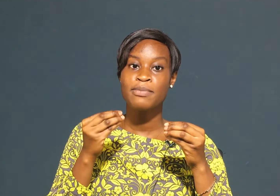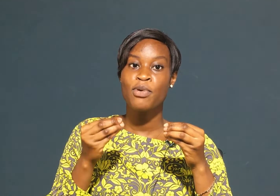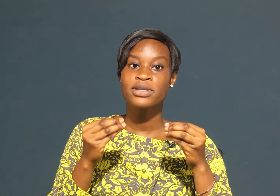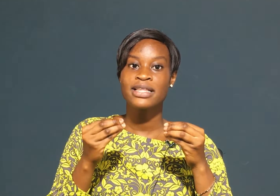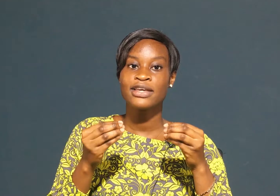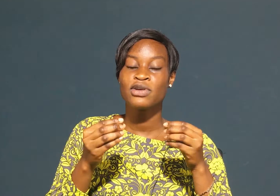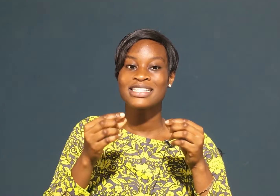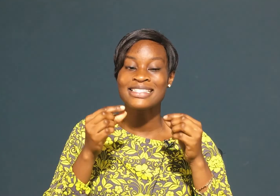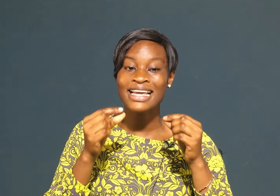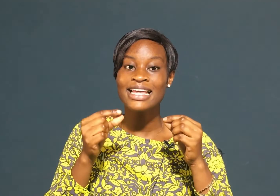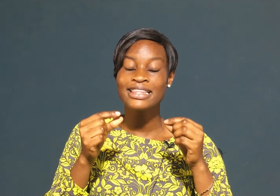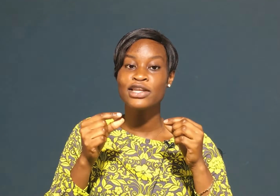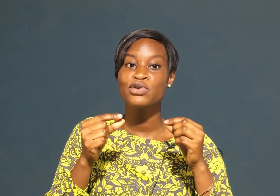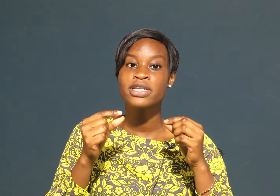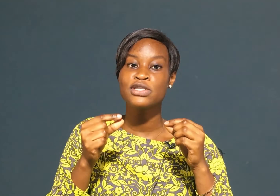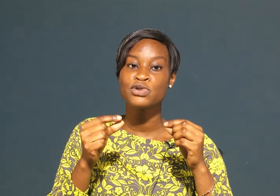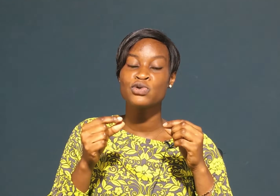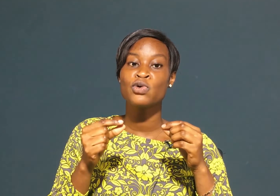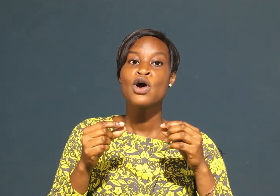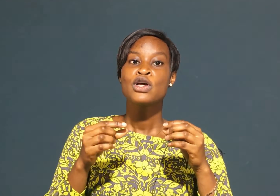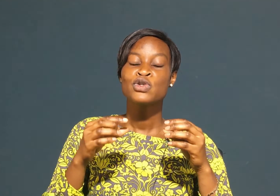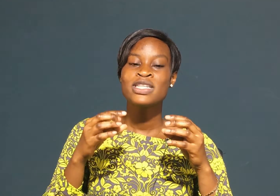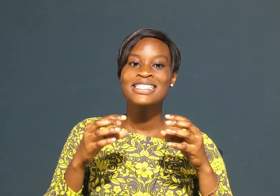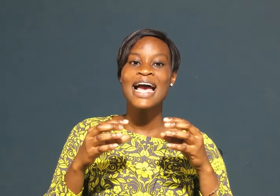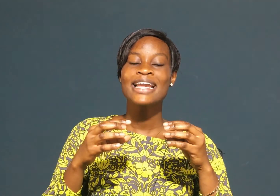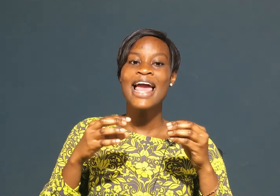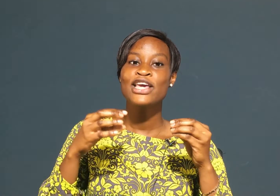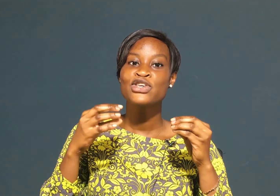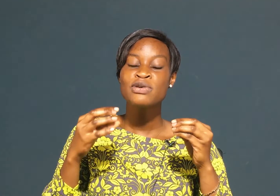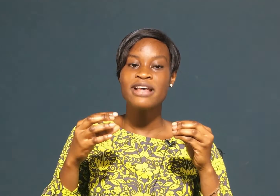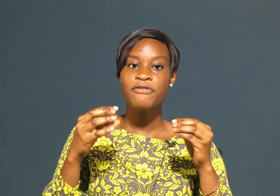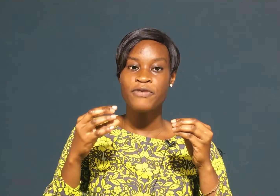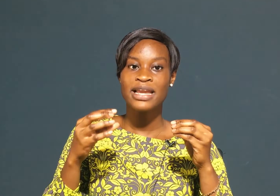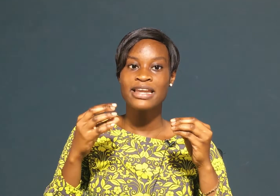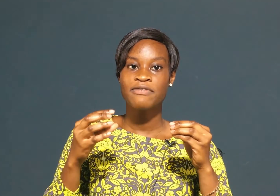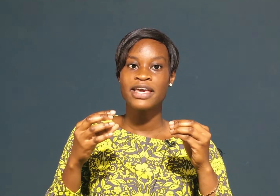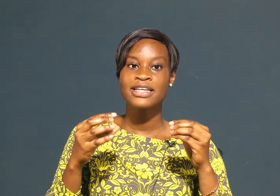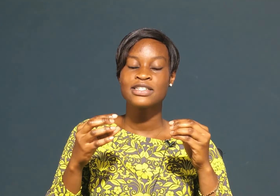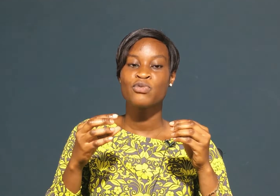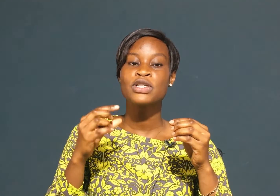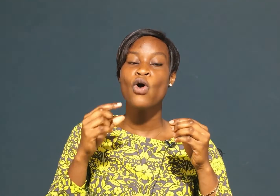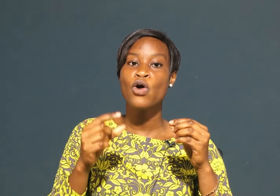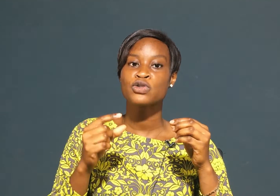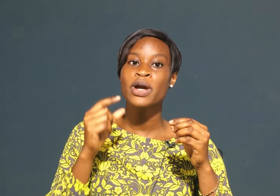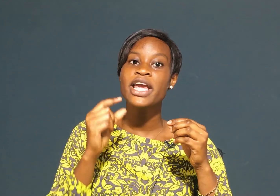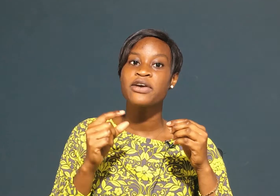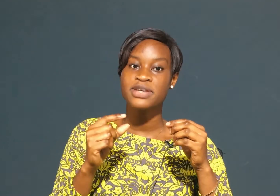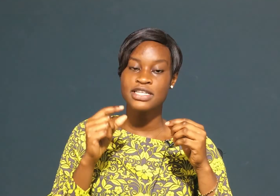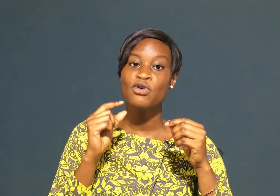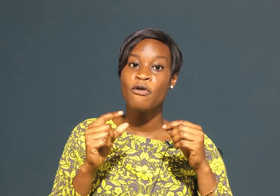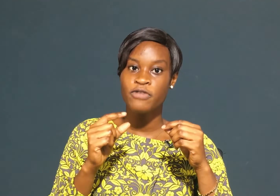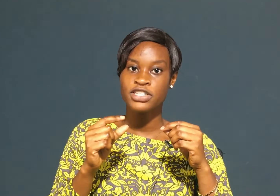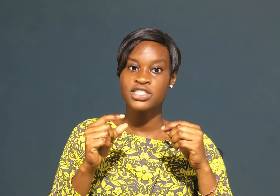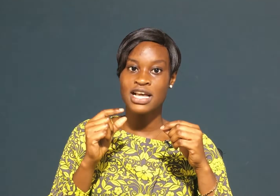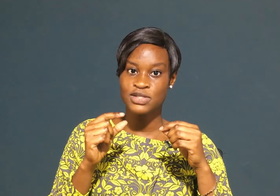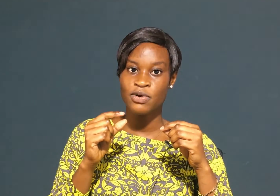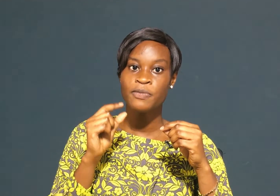important thing or the second thing you need to do to design a user-friendly navigation which also increases conversion as well